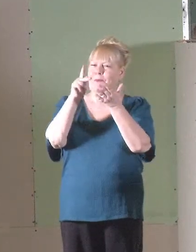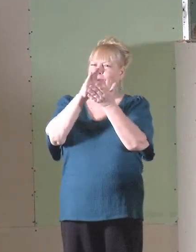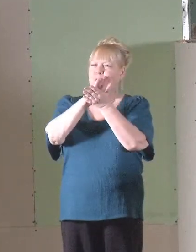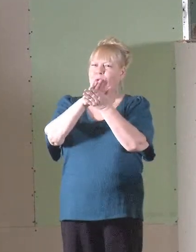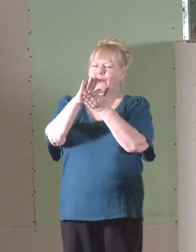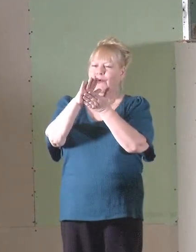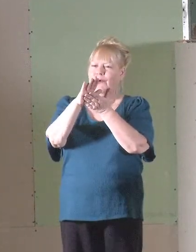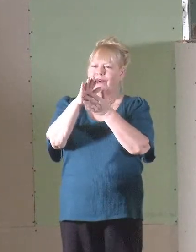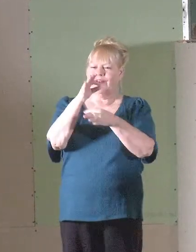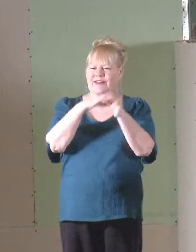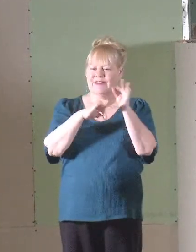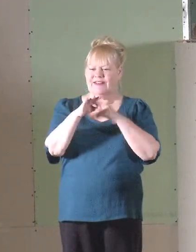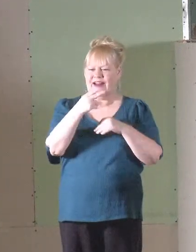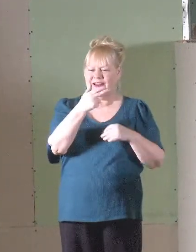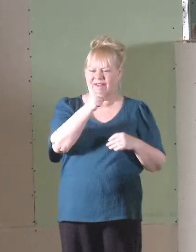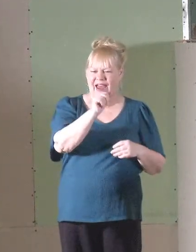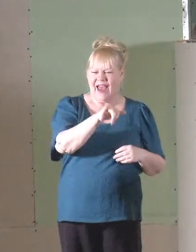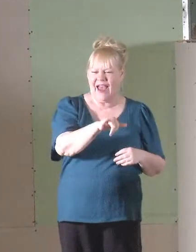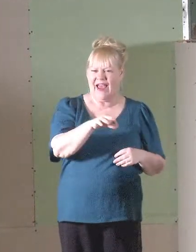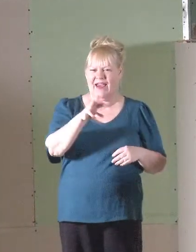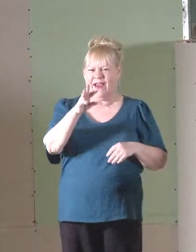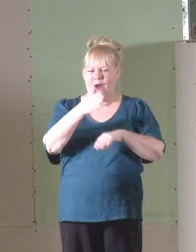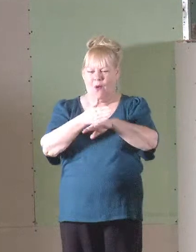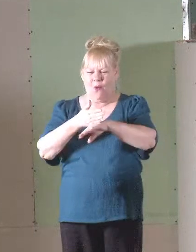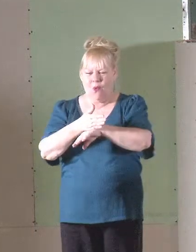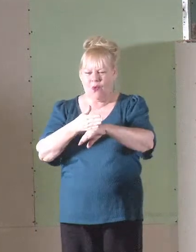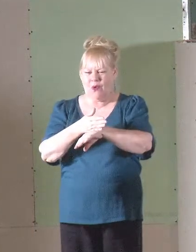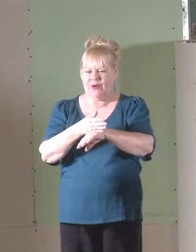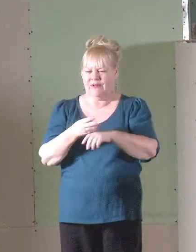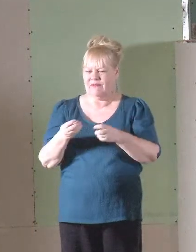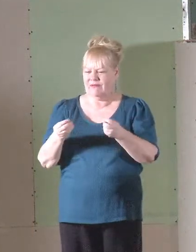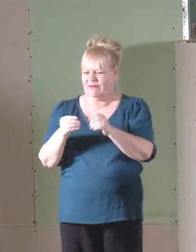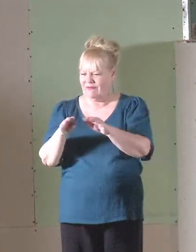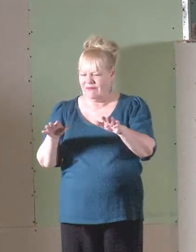instead of hay and wood and stubble.